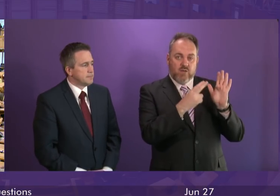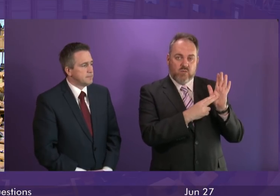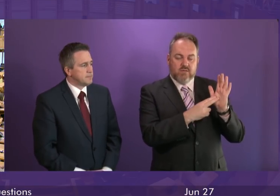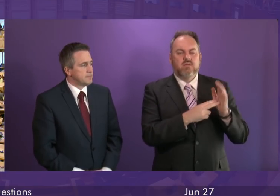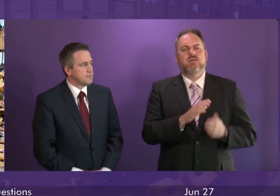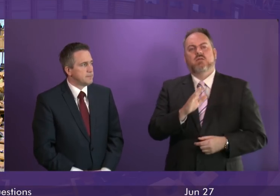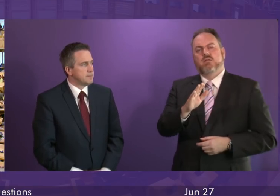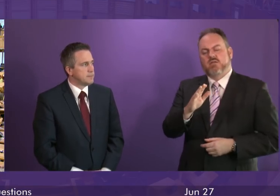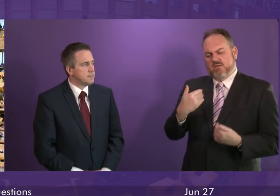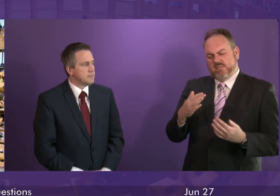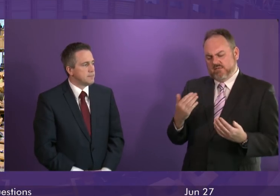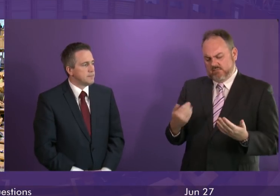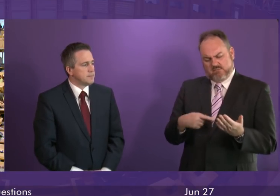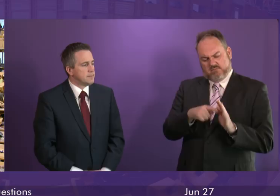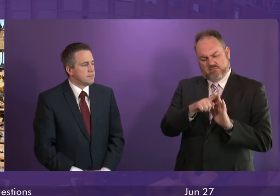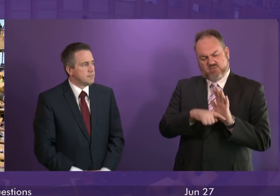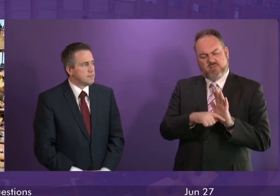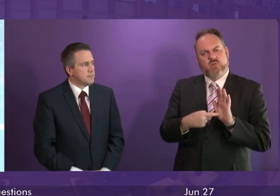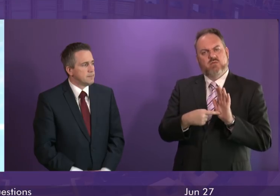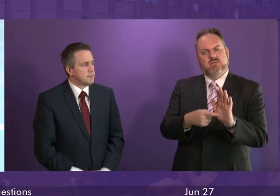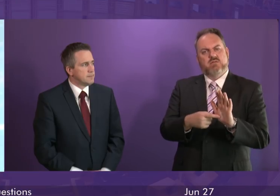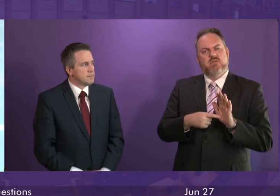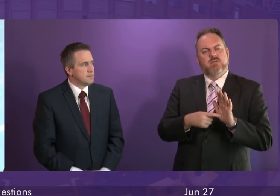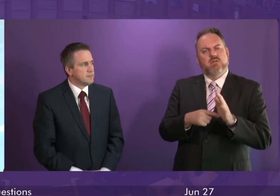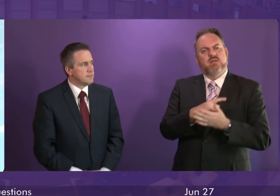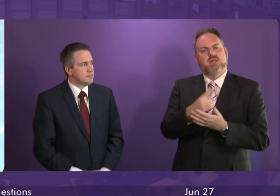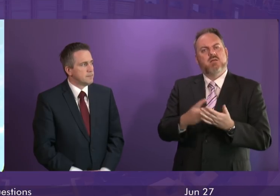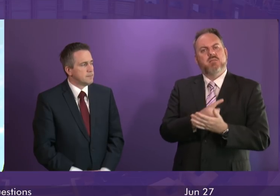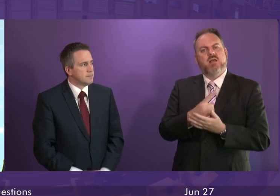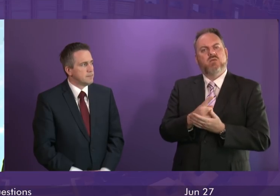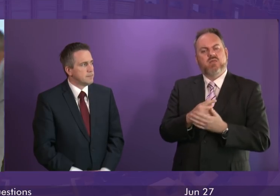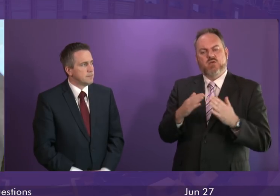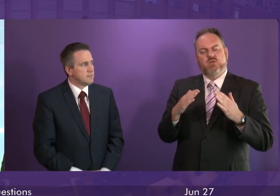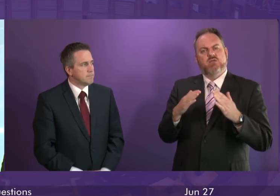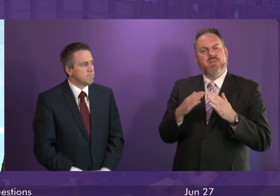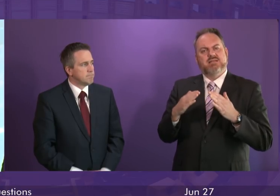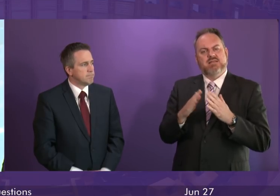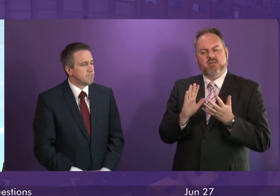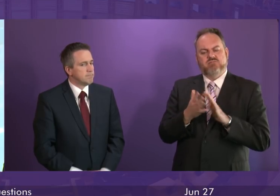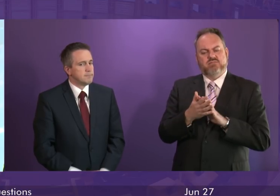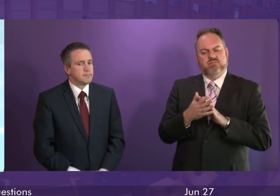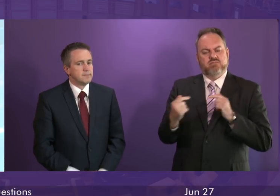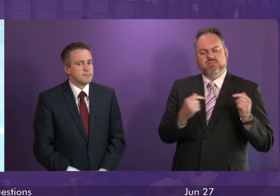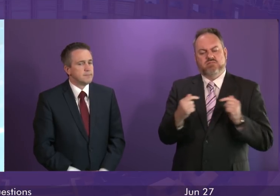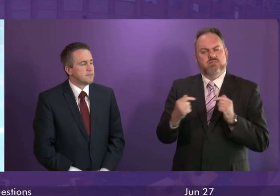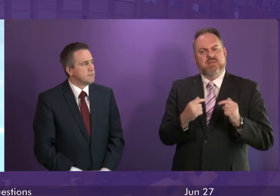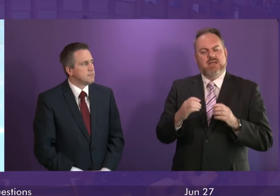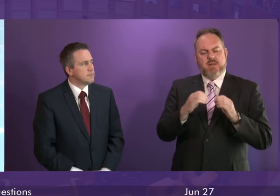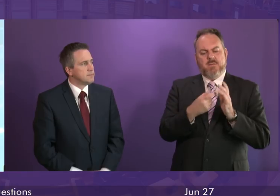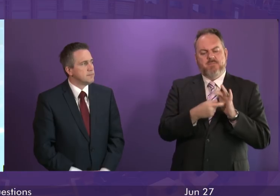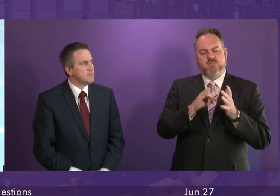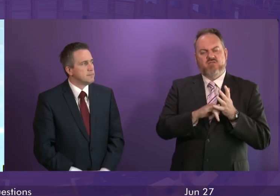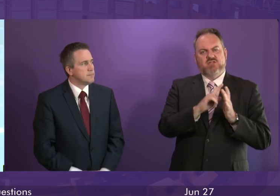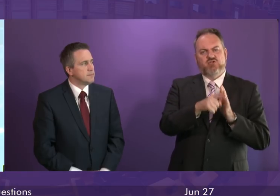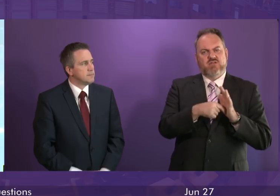In light of the reports today that the couple who did their civic duty and reported the domestic disturbance in the Boris Johnson flat now had to move out